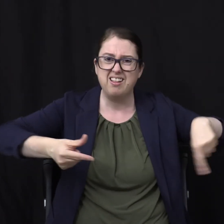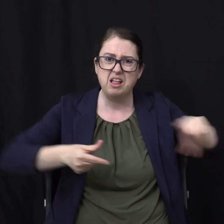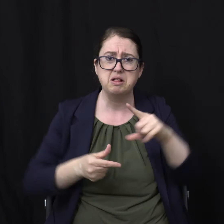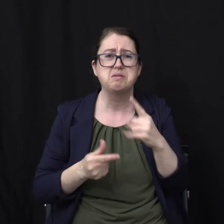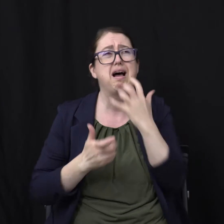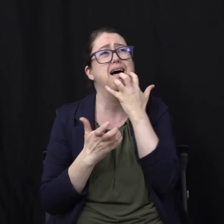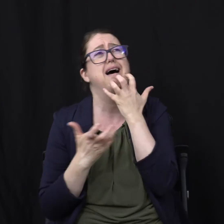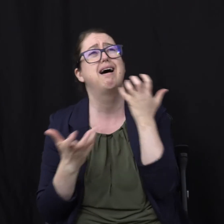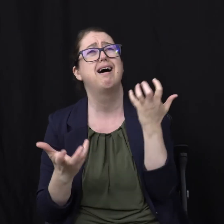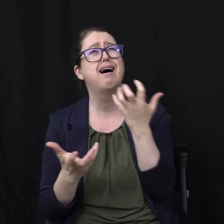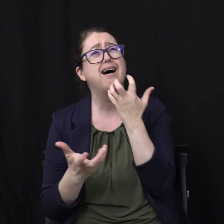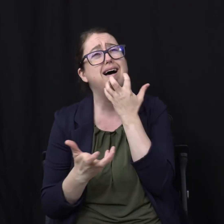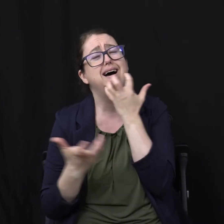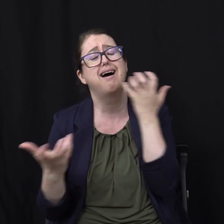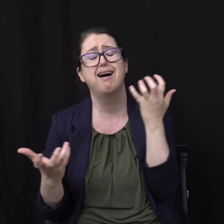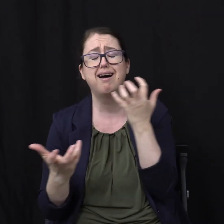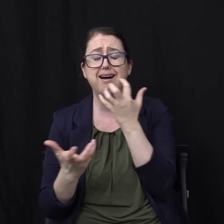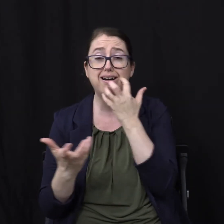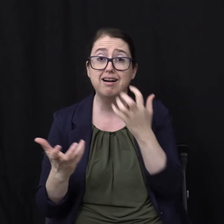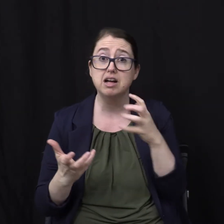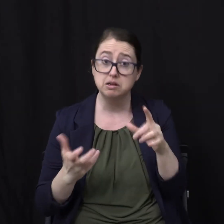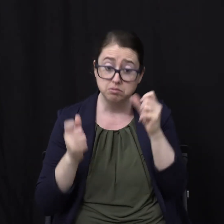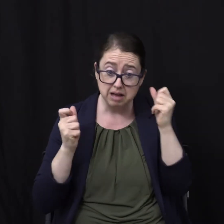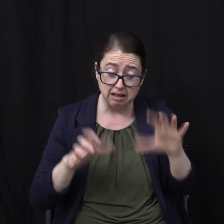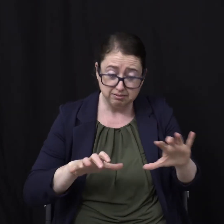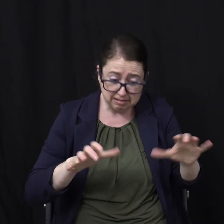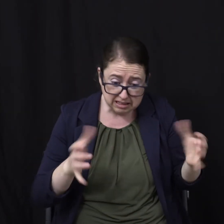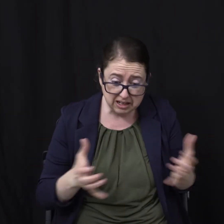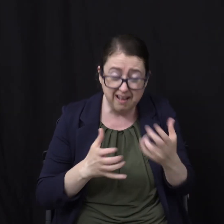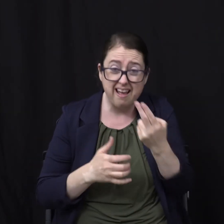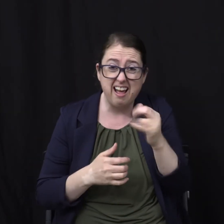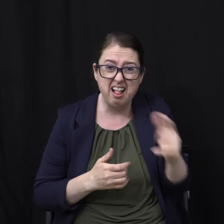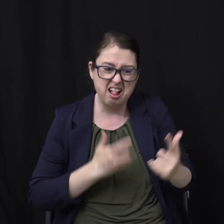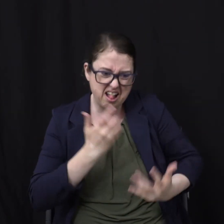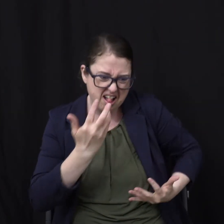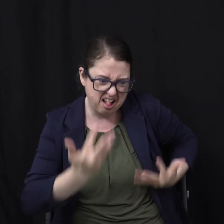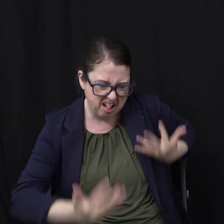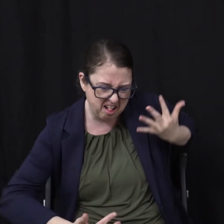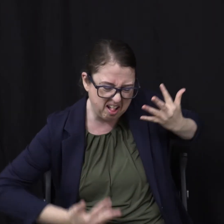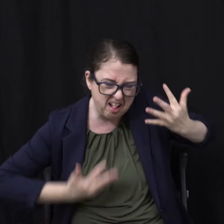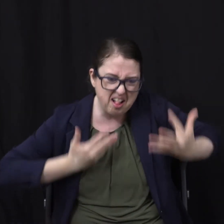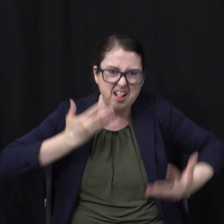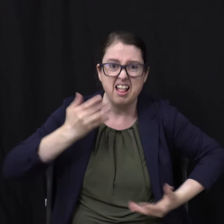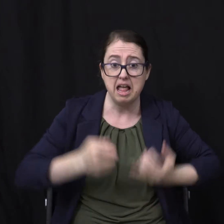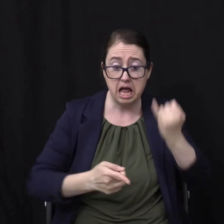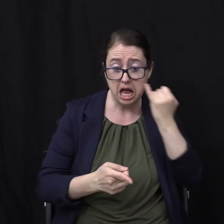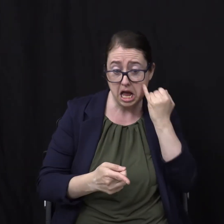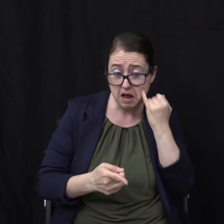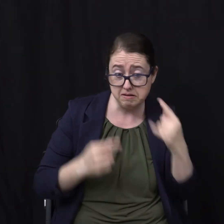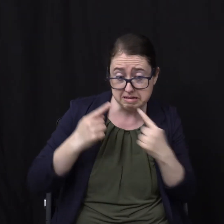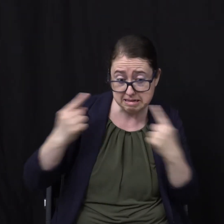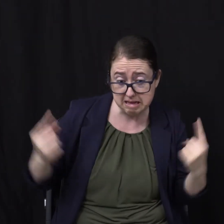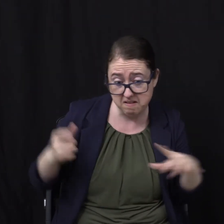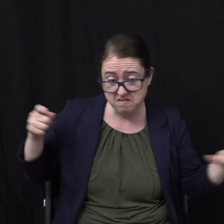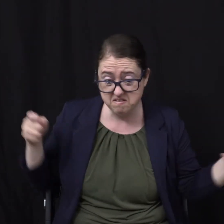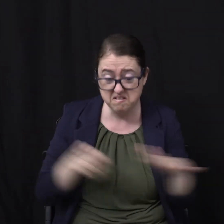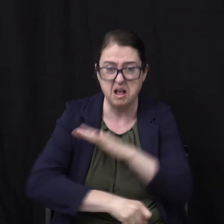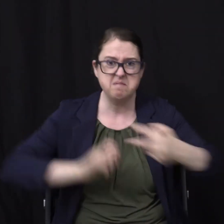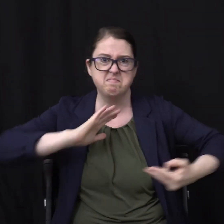the lost There are a number of circles of hell Heading inward The greater the sinner The greater the punishment Purgatory for those